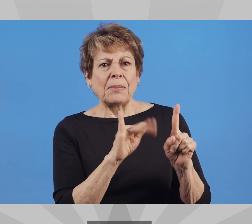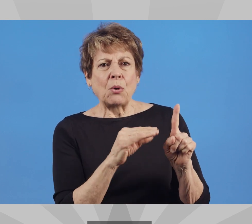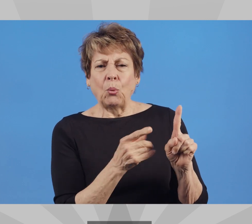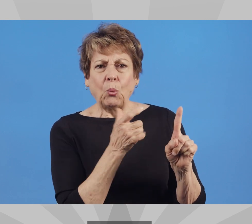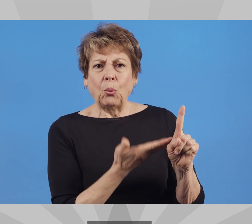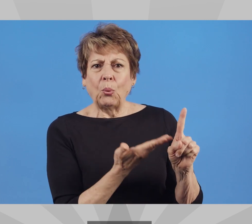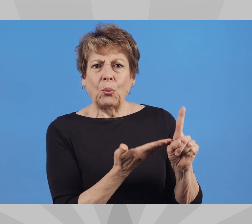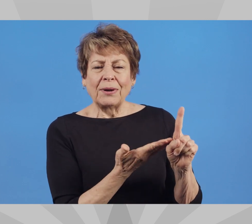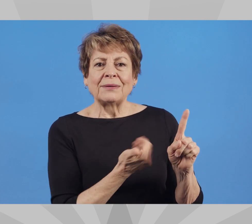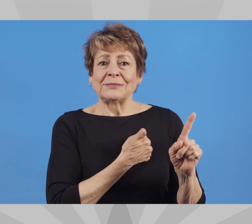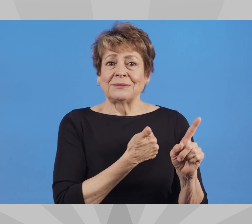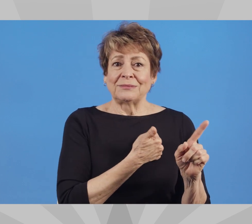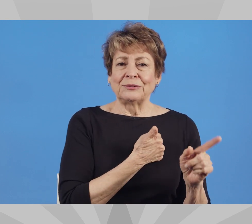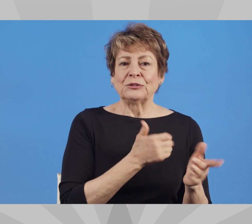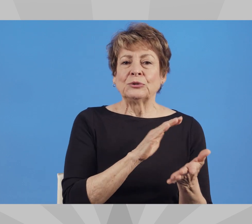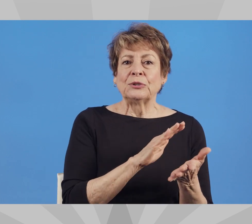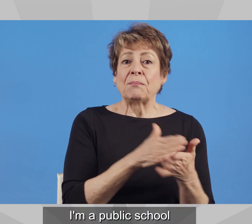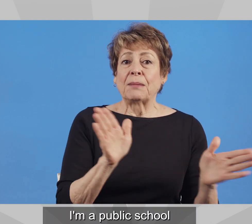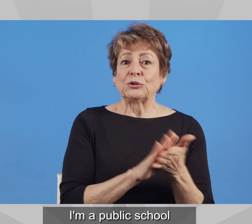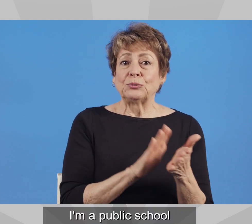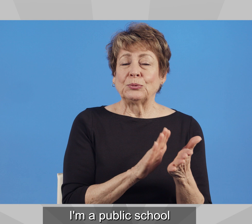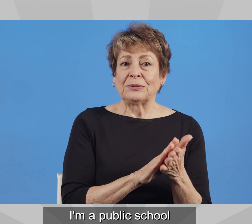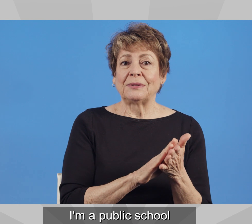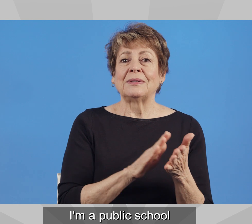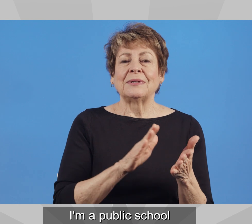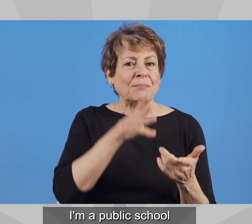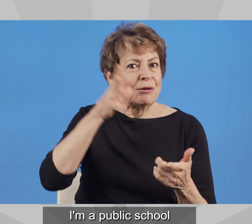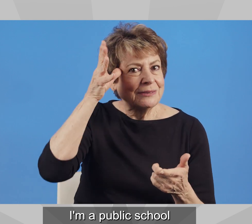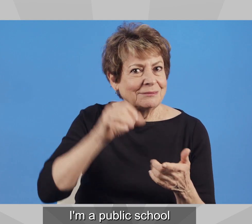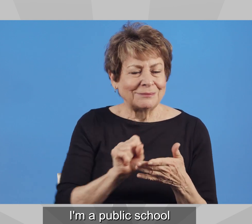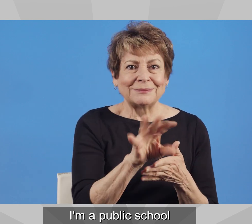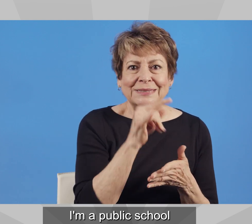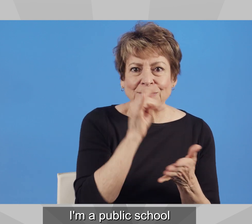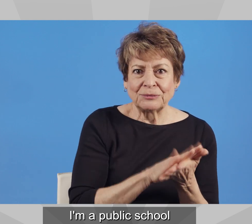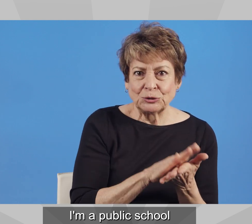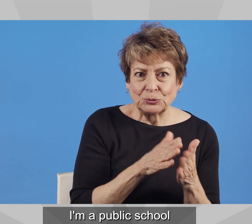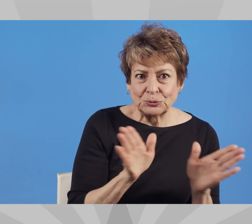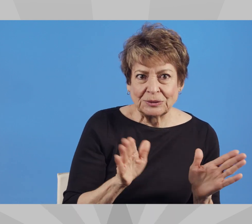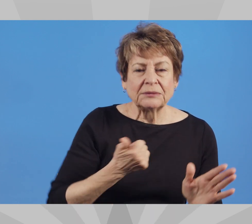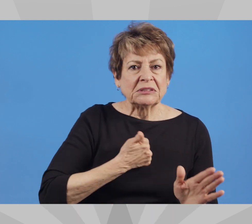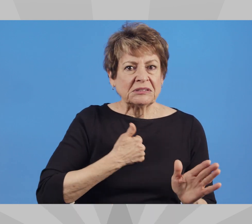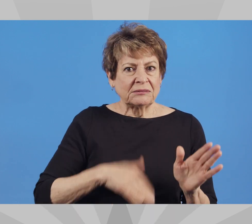Biography I'm a public school parent and Phoenix native.